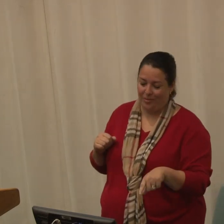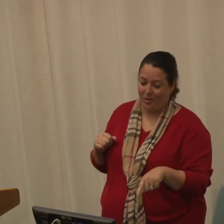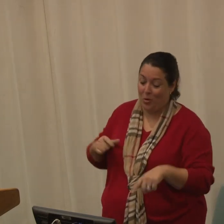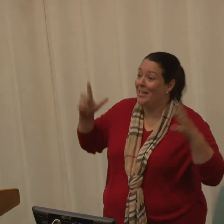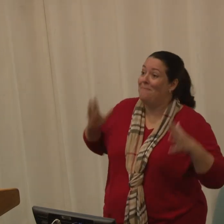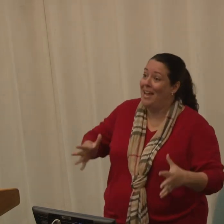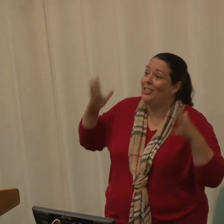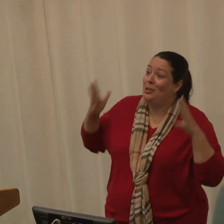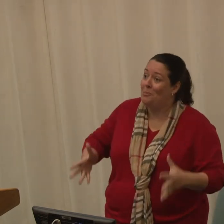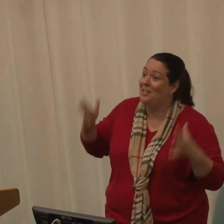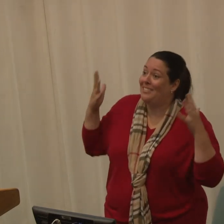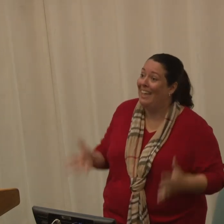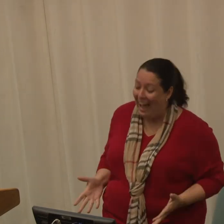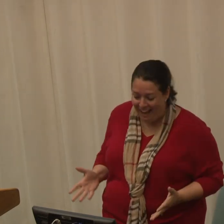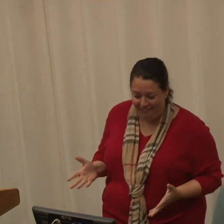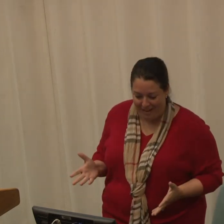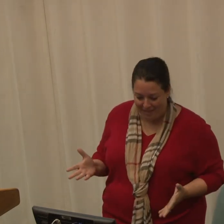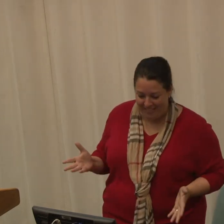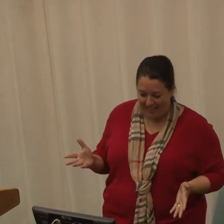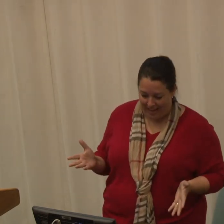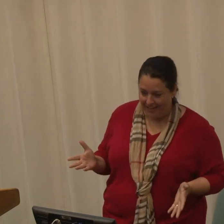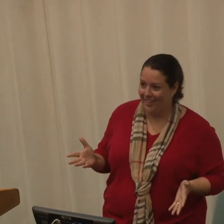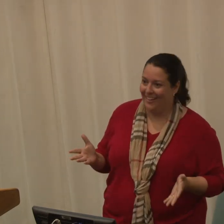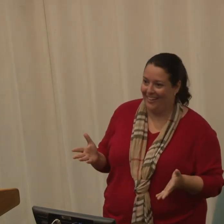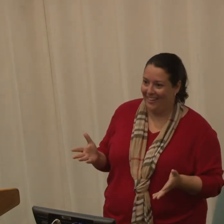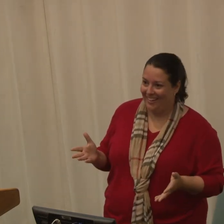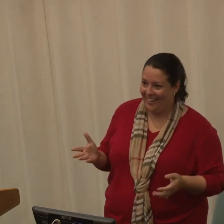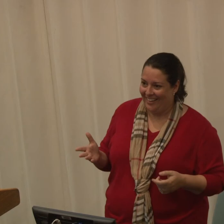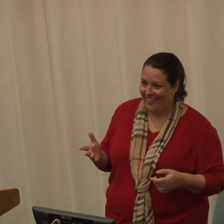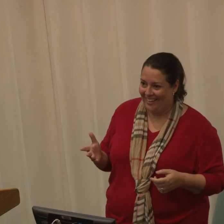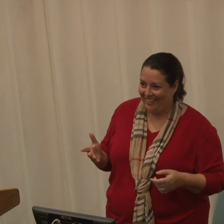Oh, did I make the humorous laugh? I missed that.